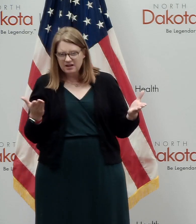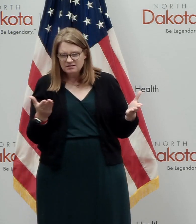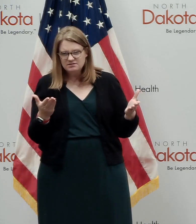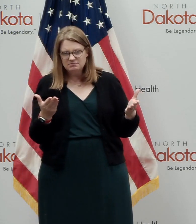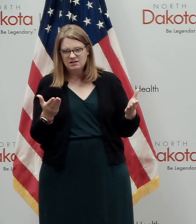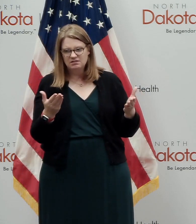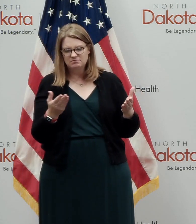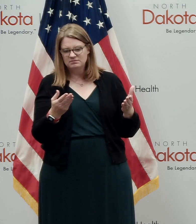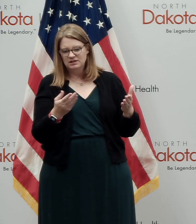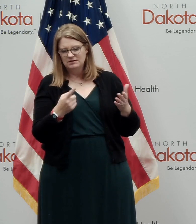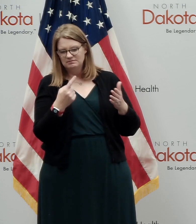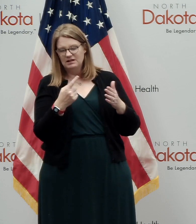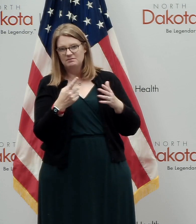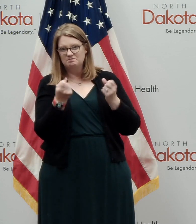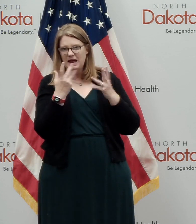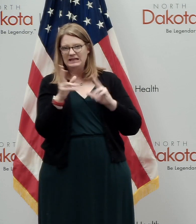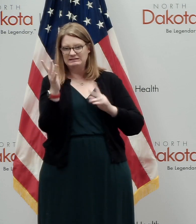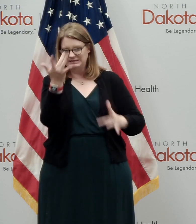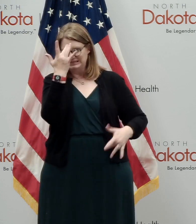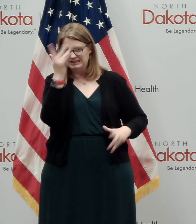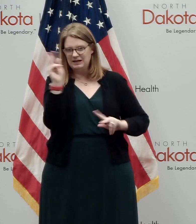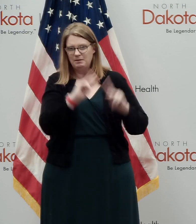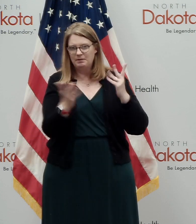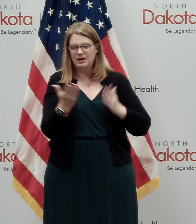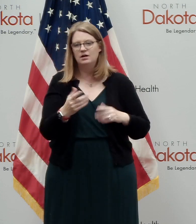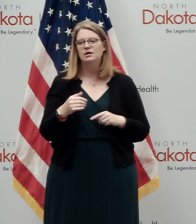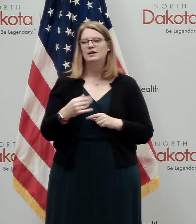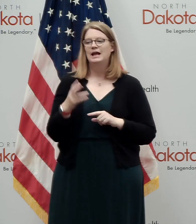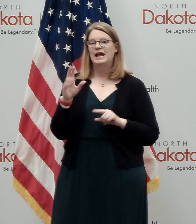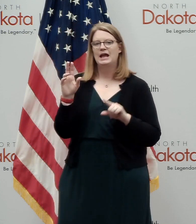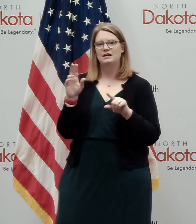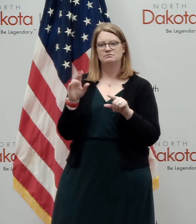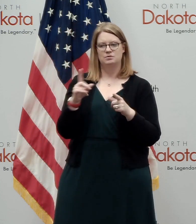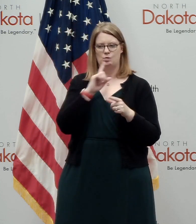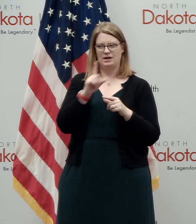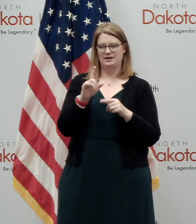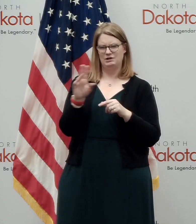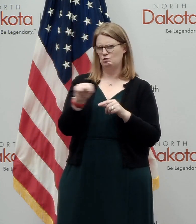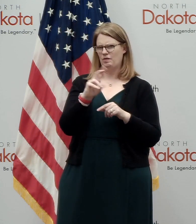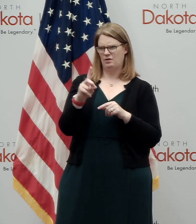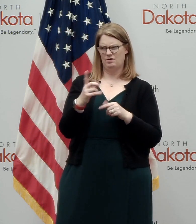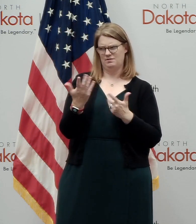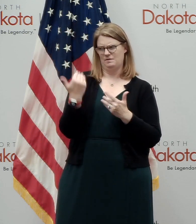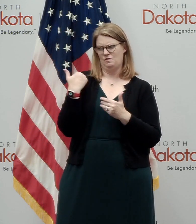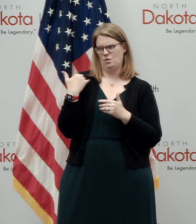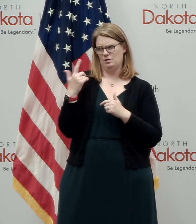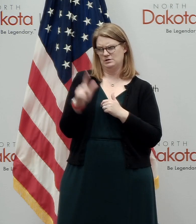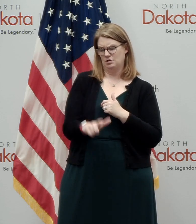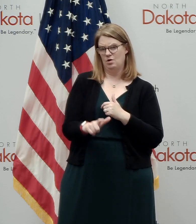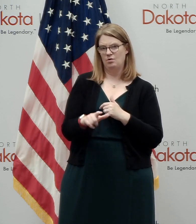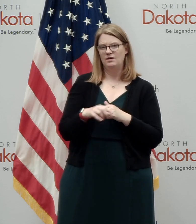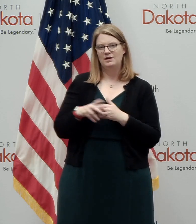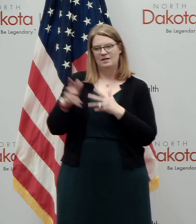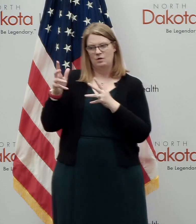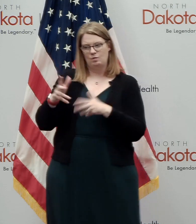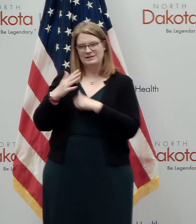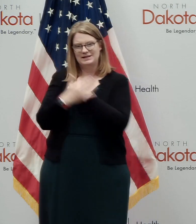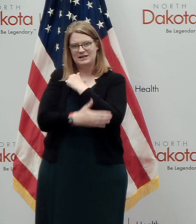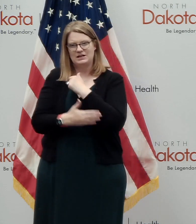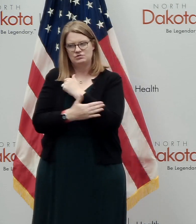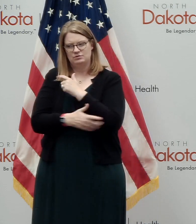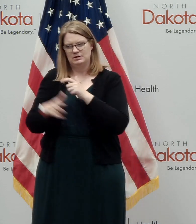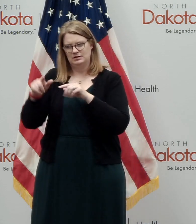relied on the fact that in the case of North Dakota, we were very low before. So if you're low and the rest of the nation is going down and we're going up